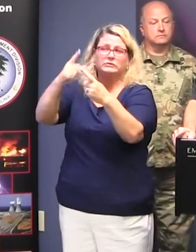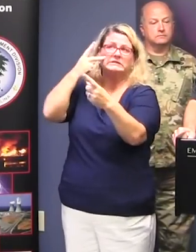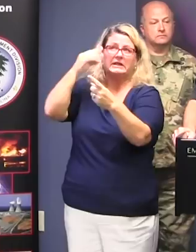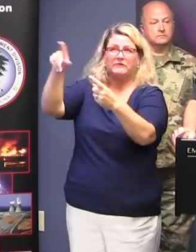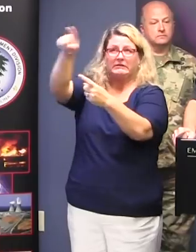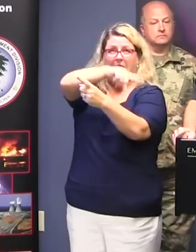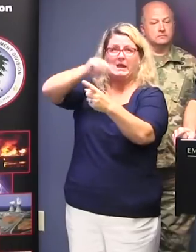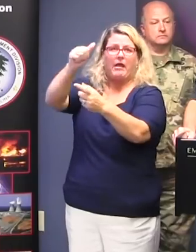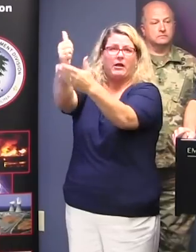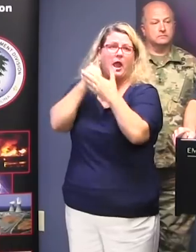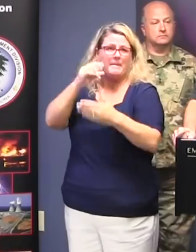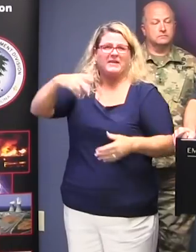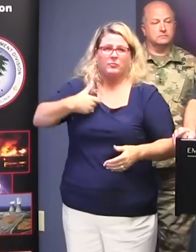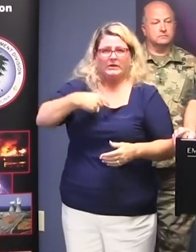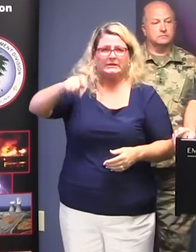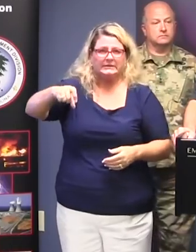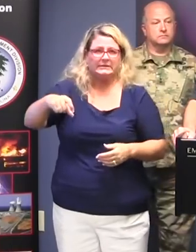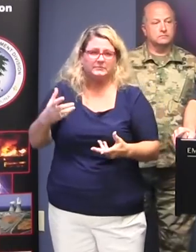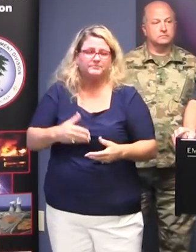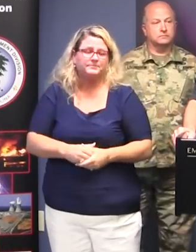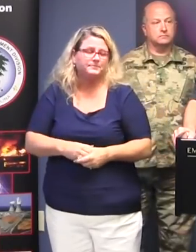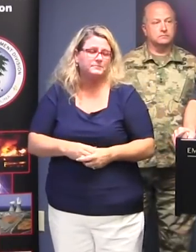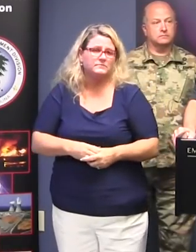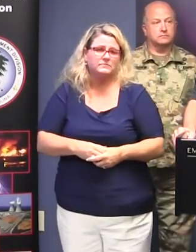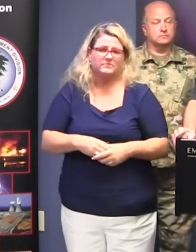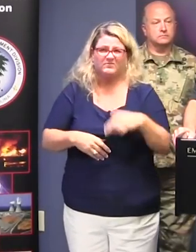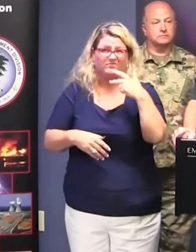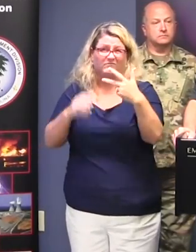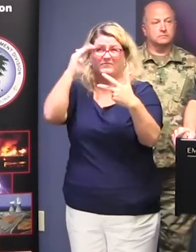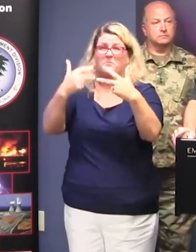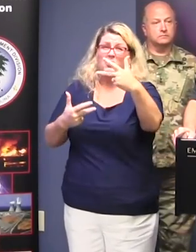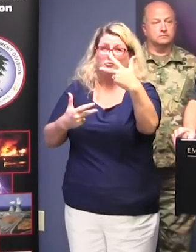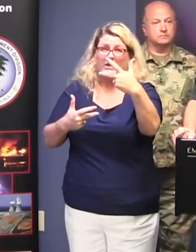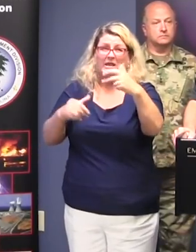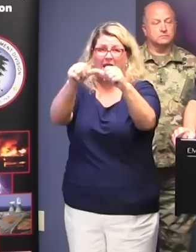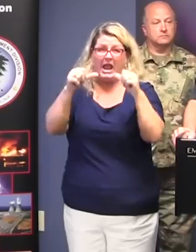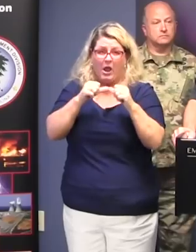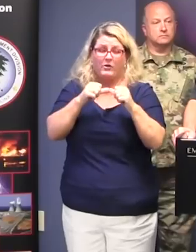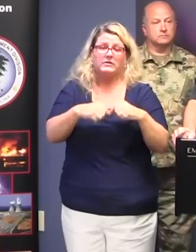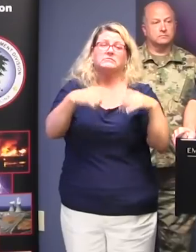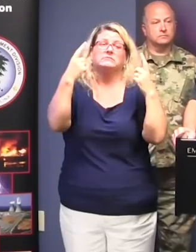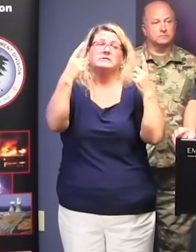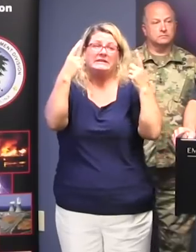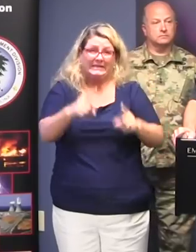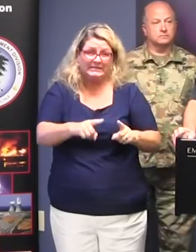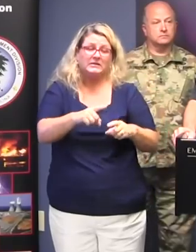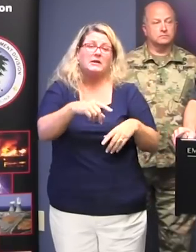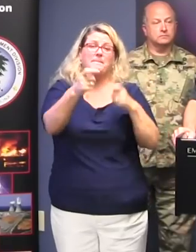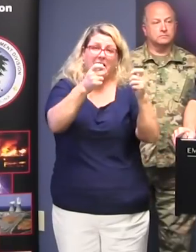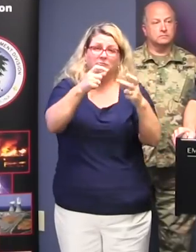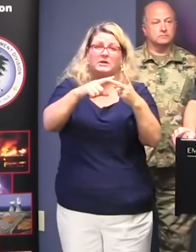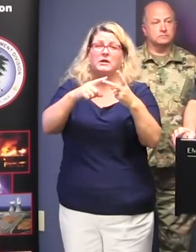should we need them. And we're looking at at least three areas right now, and that's incident management, swift water